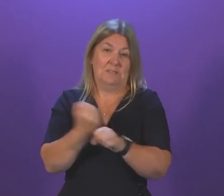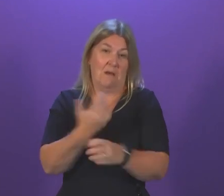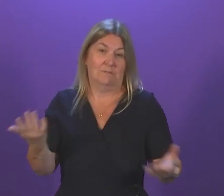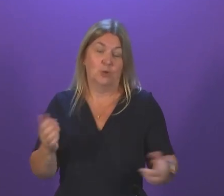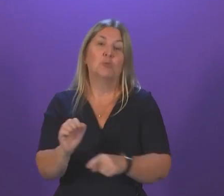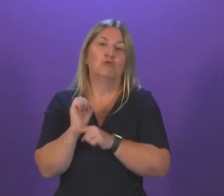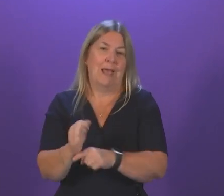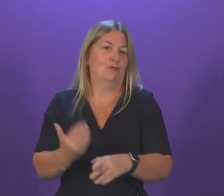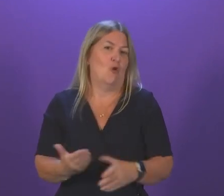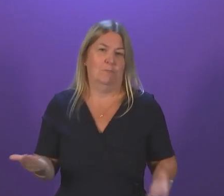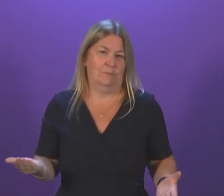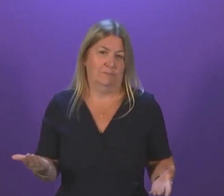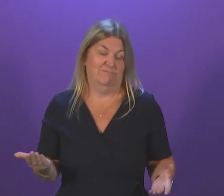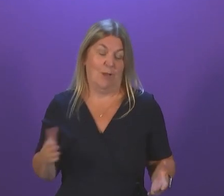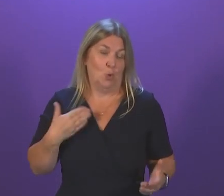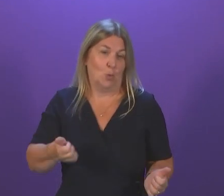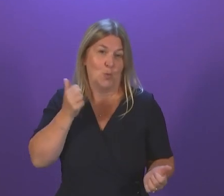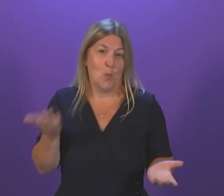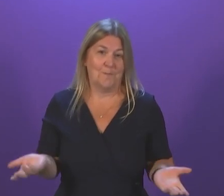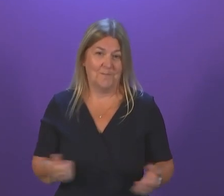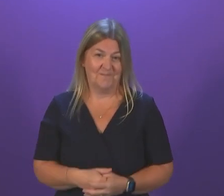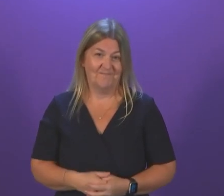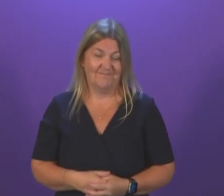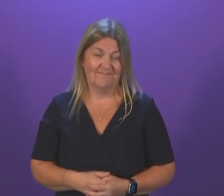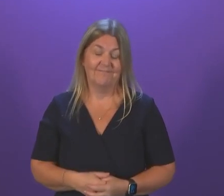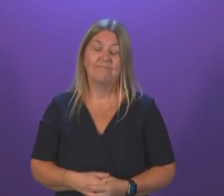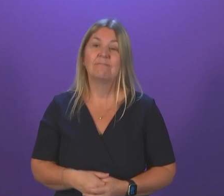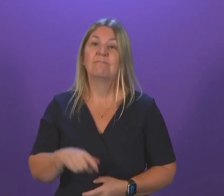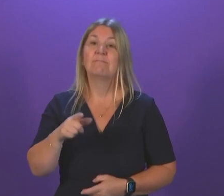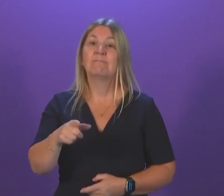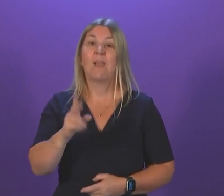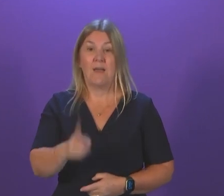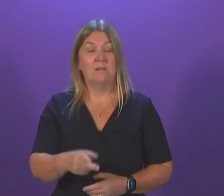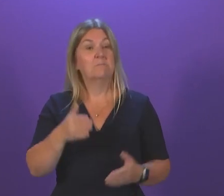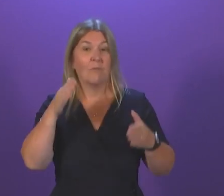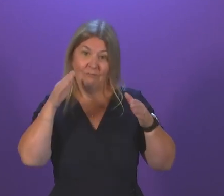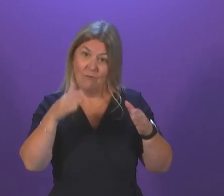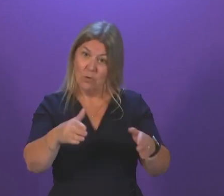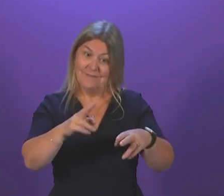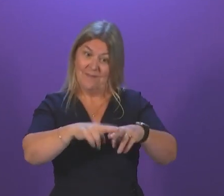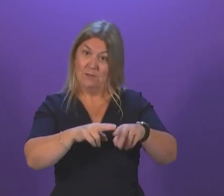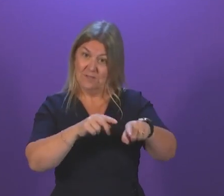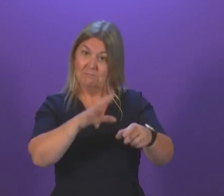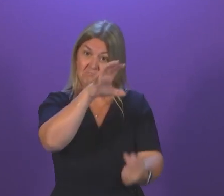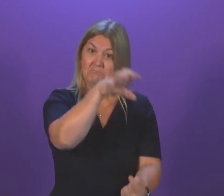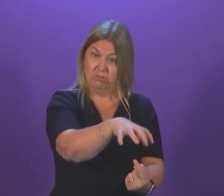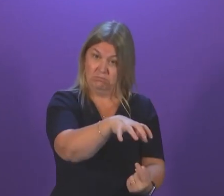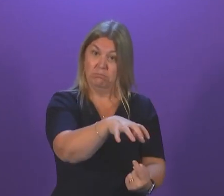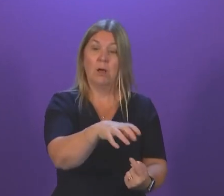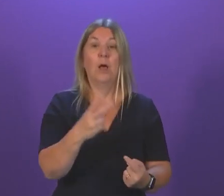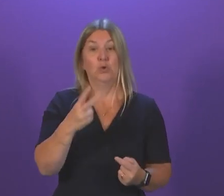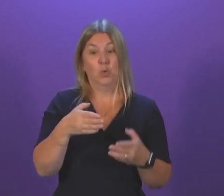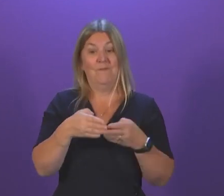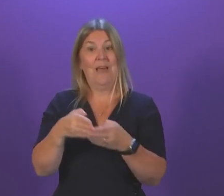in Scotland. The focus of Ferguson's is making sure that the two ferries that are currently delayed are completed,